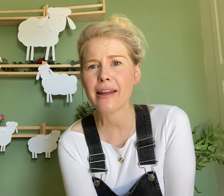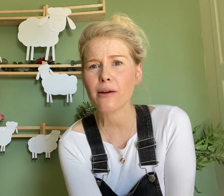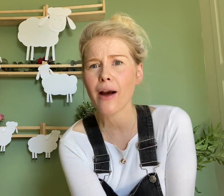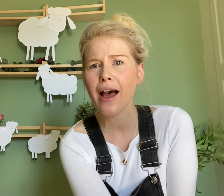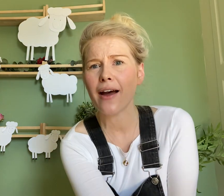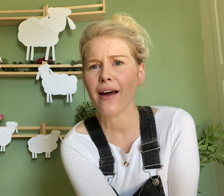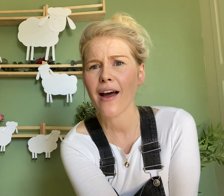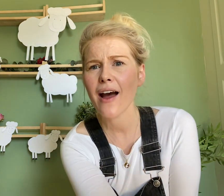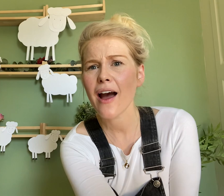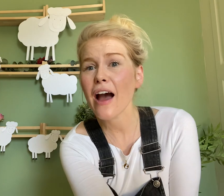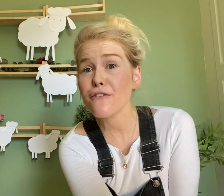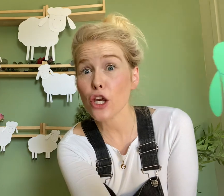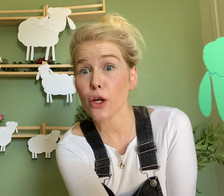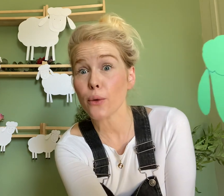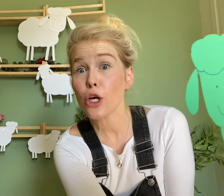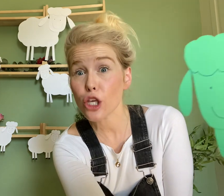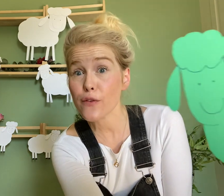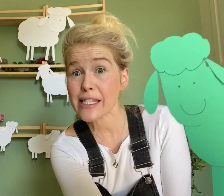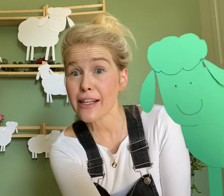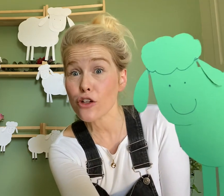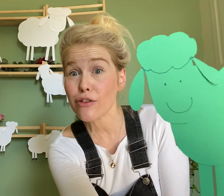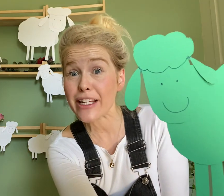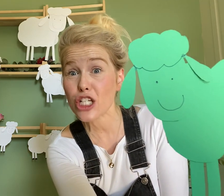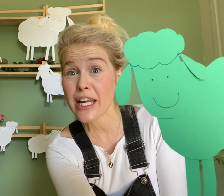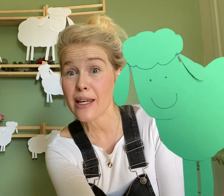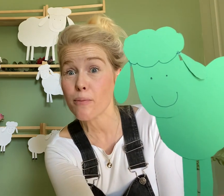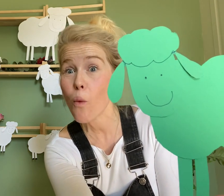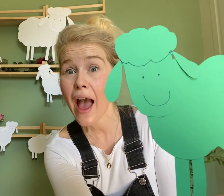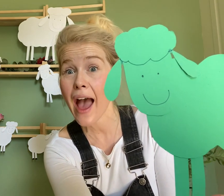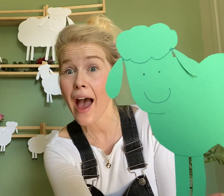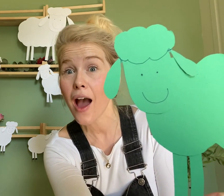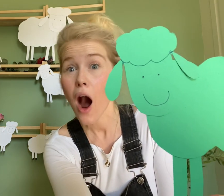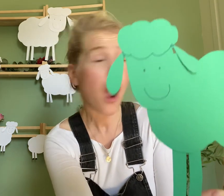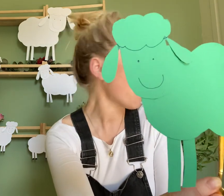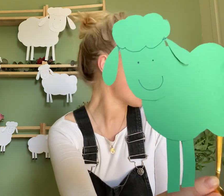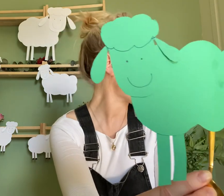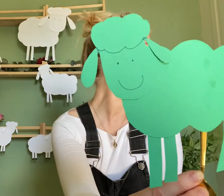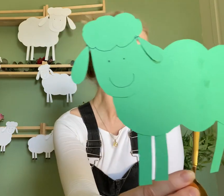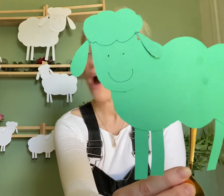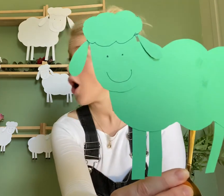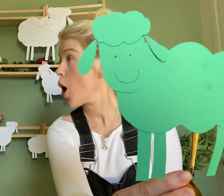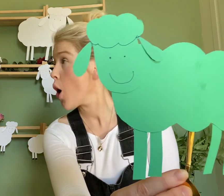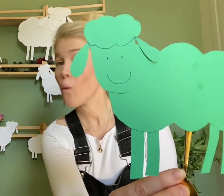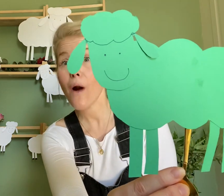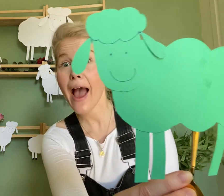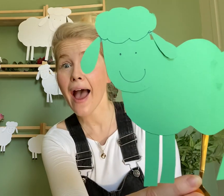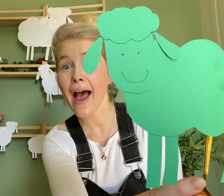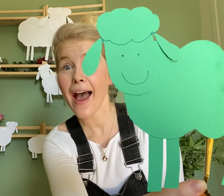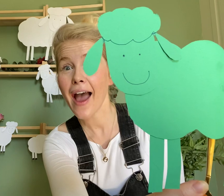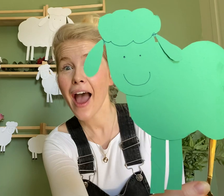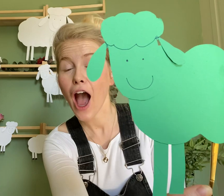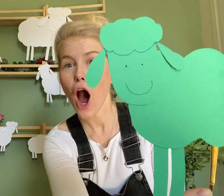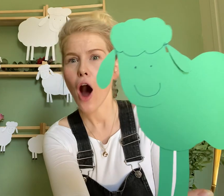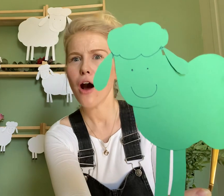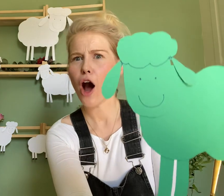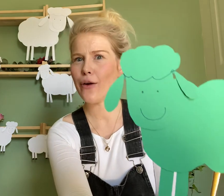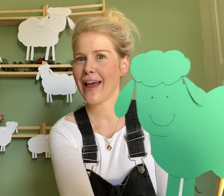anywhere? Have you? You've seen the green sheep. Where? Where? Okay,